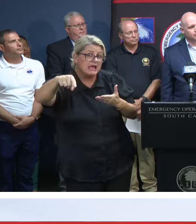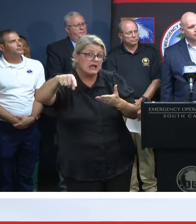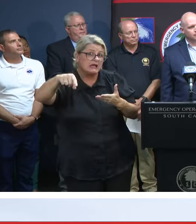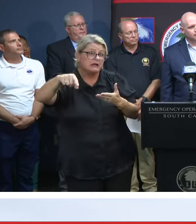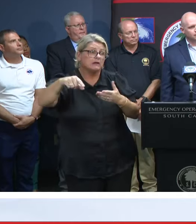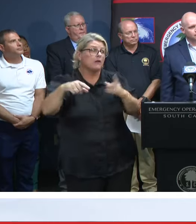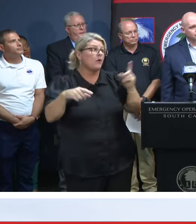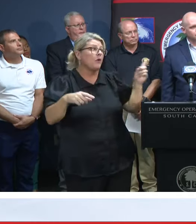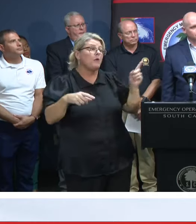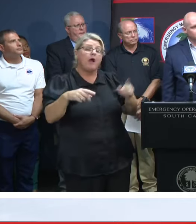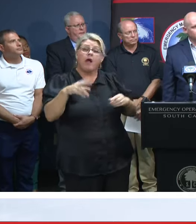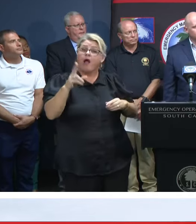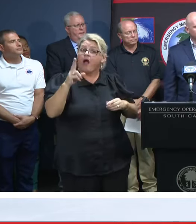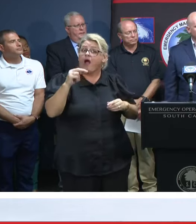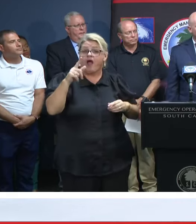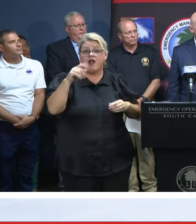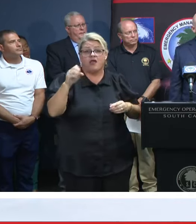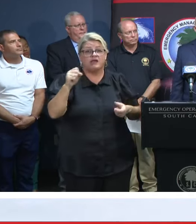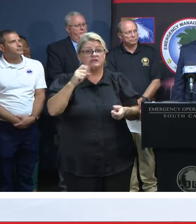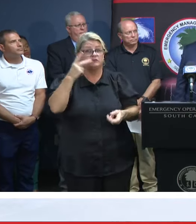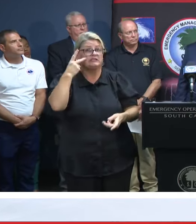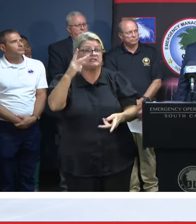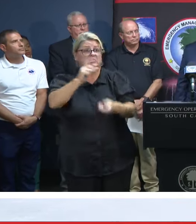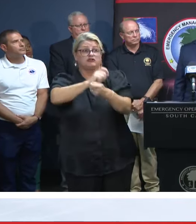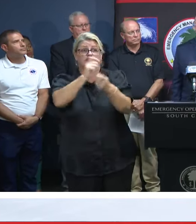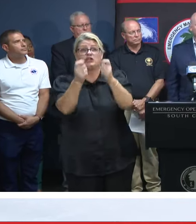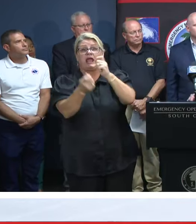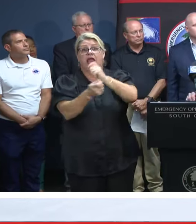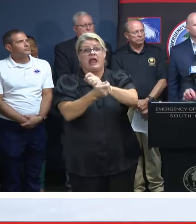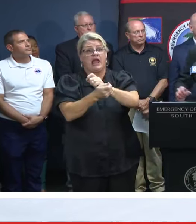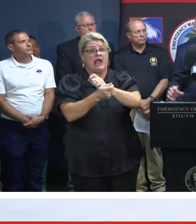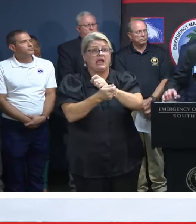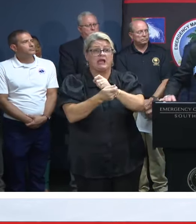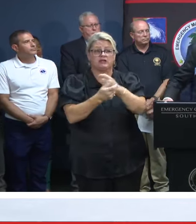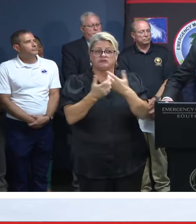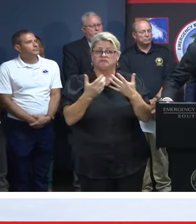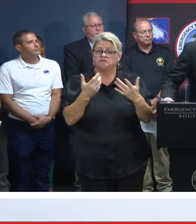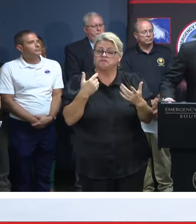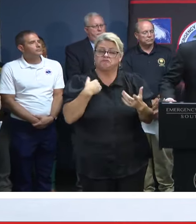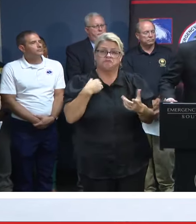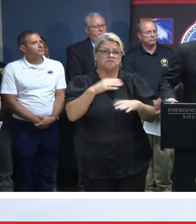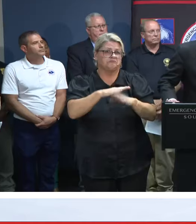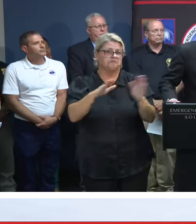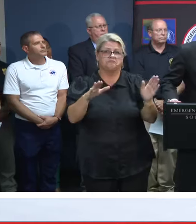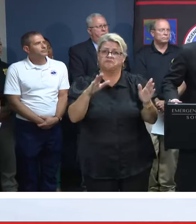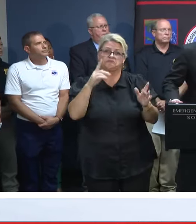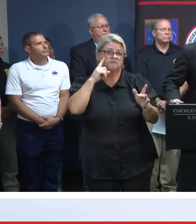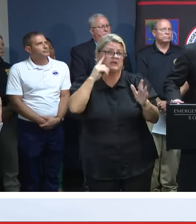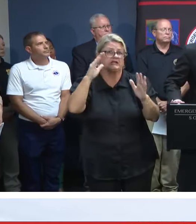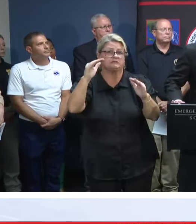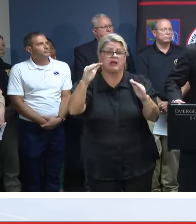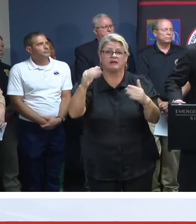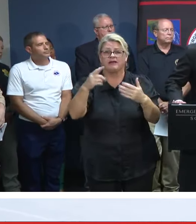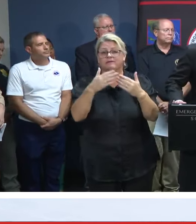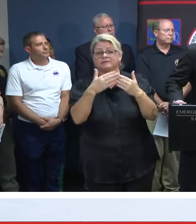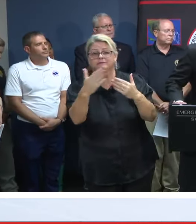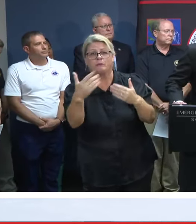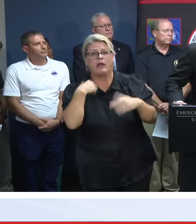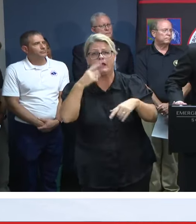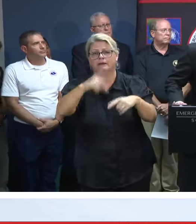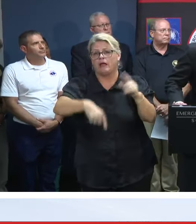Until and unless things change. Until and unless things change. We really don't know what we're facing yet,